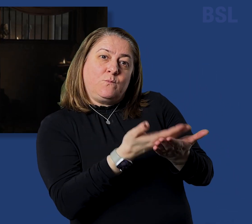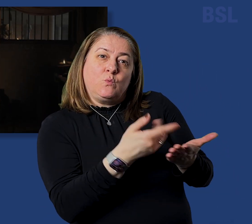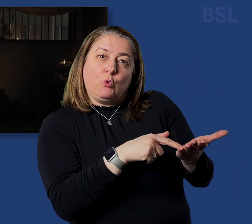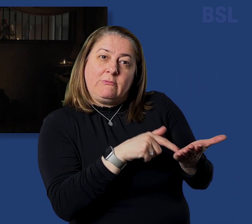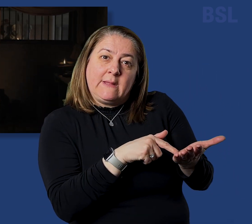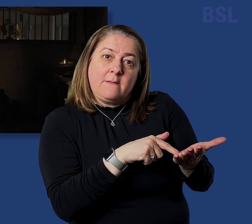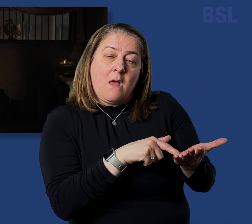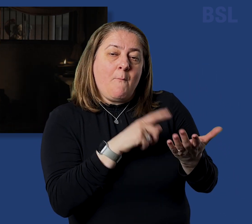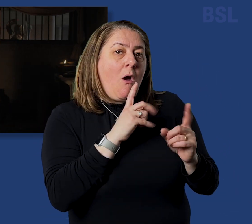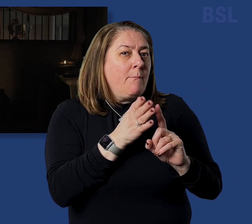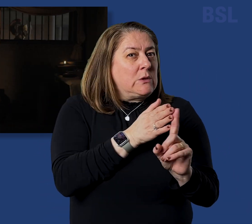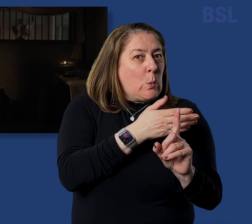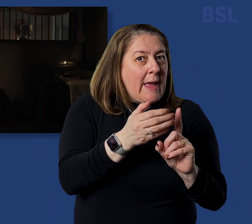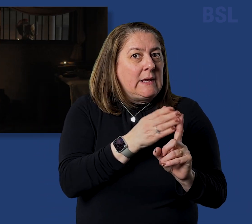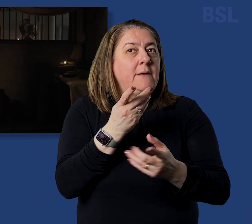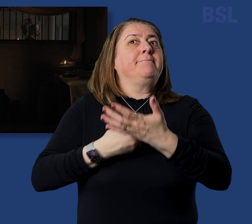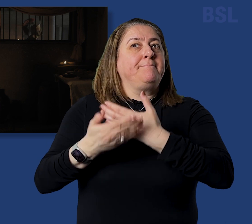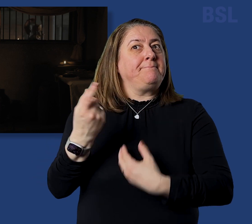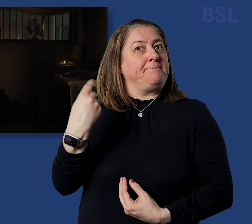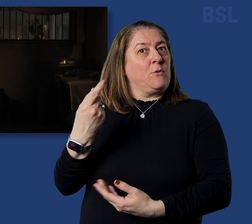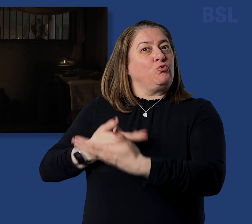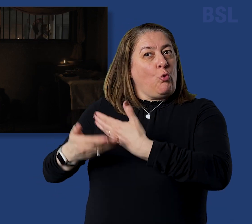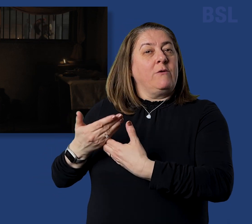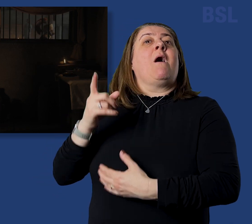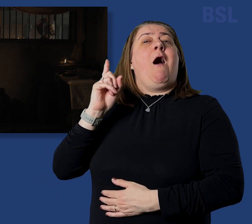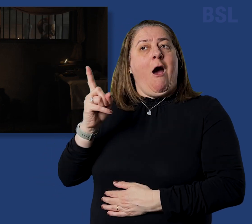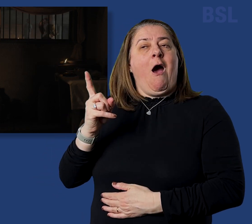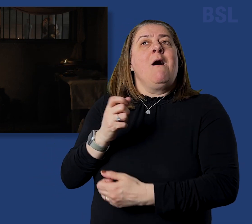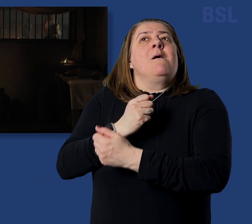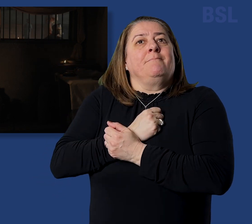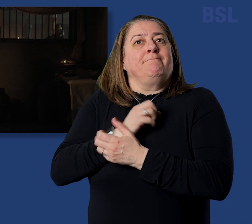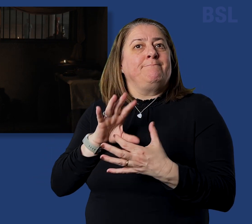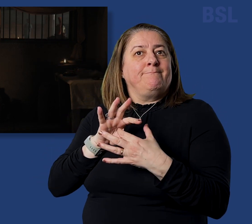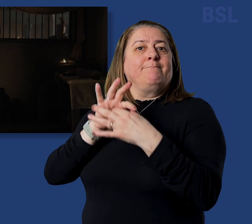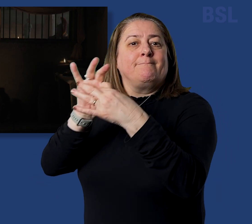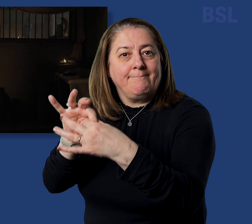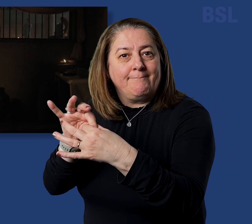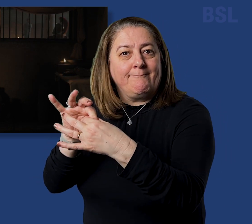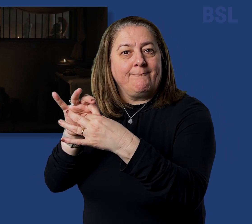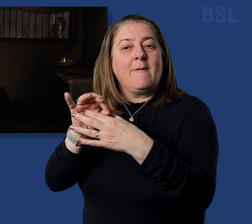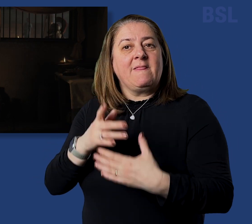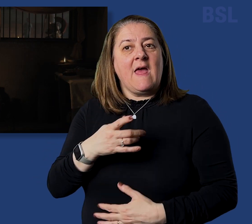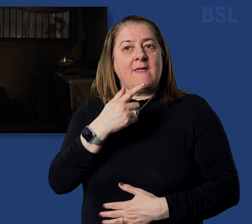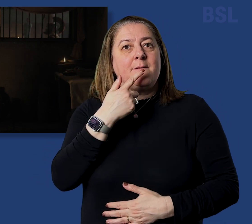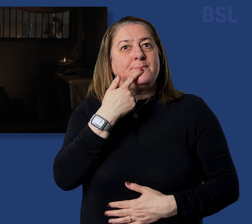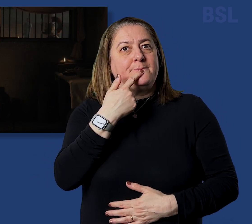and were persuaded of them, and embraced them, and confessed that they were